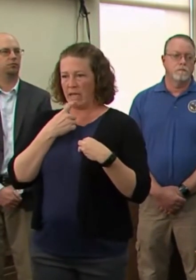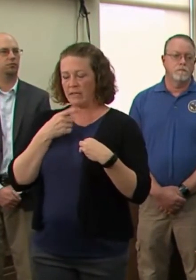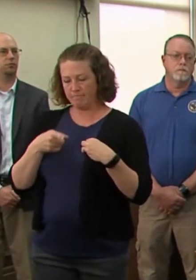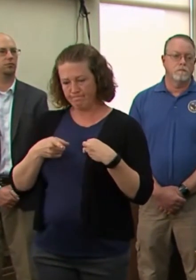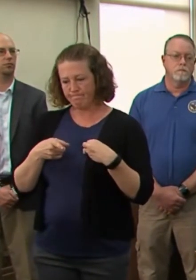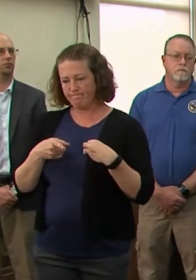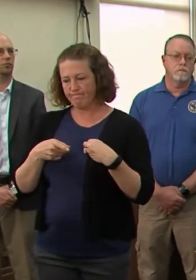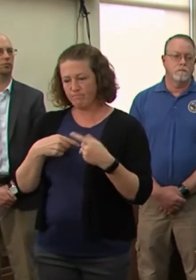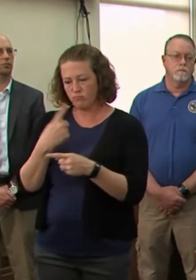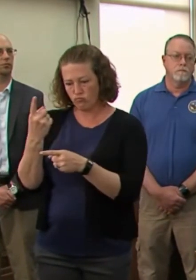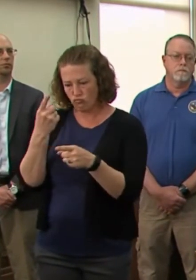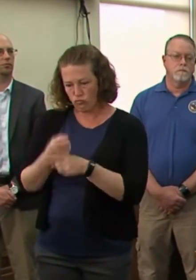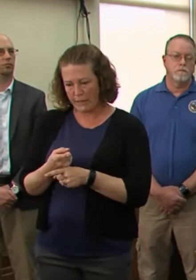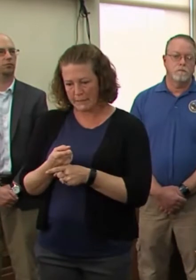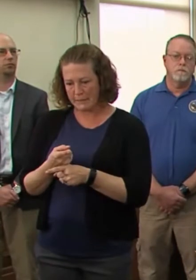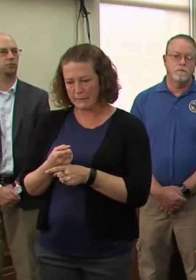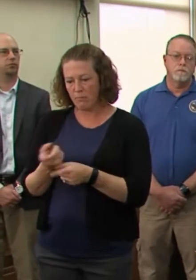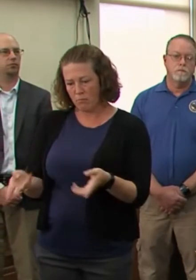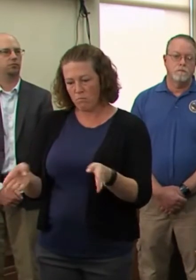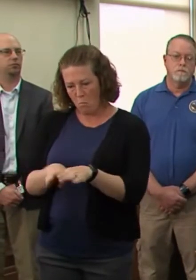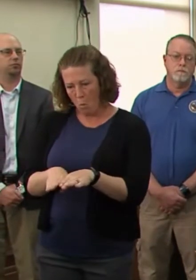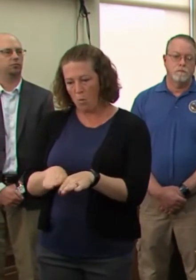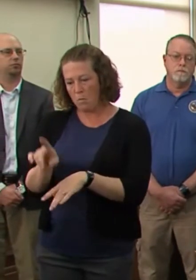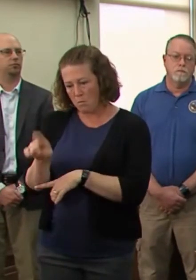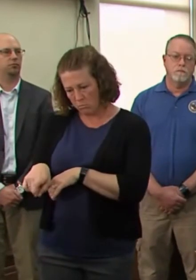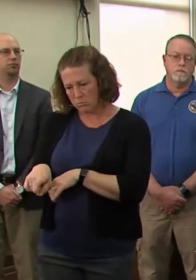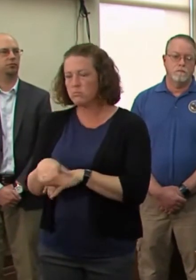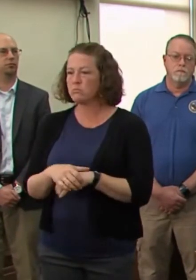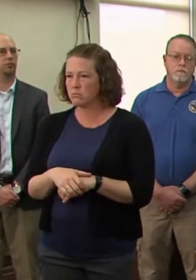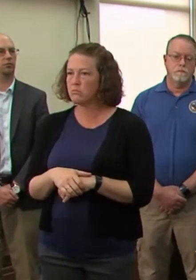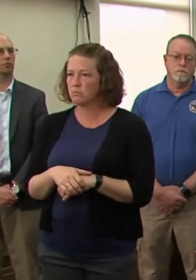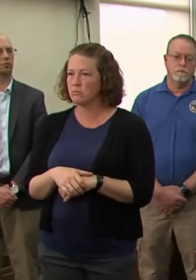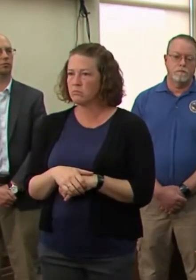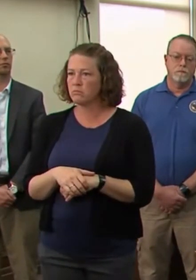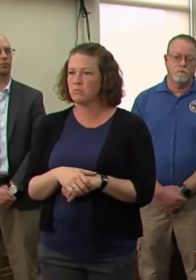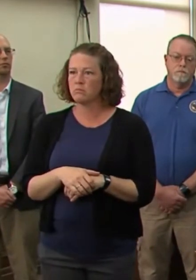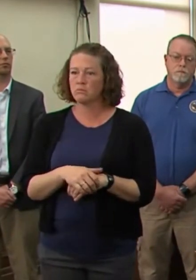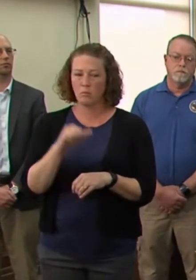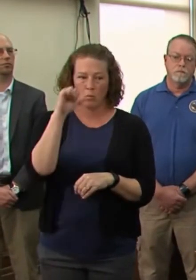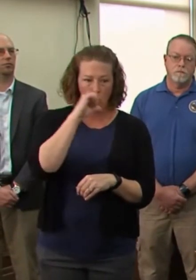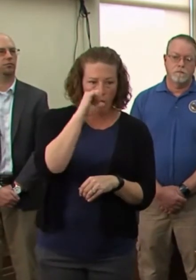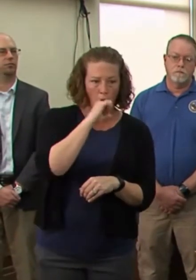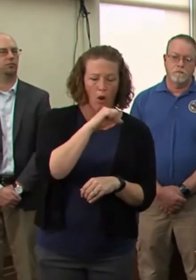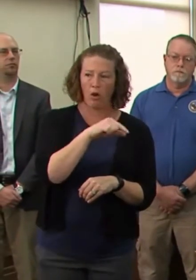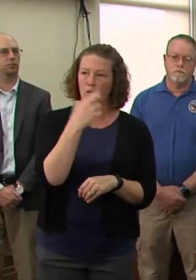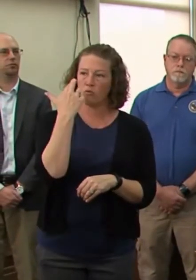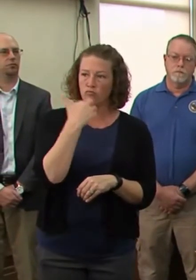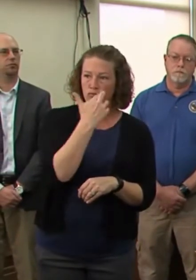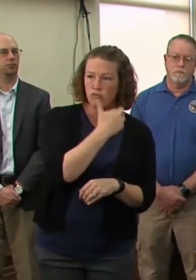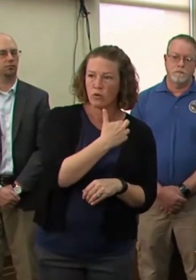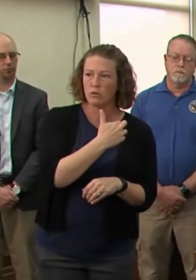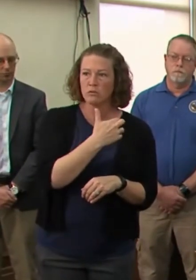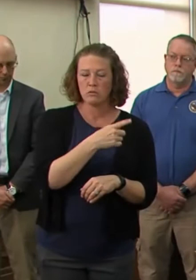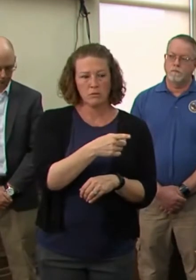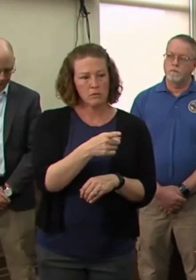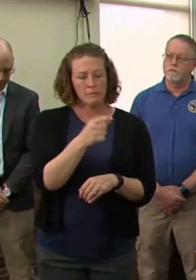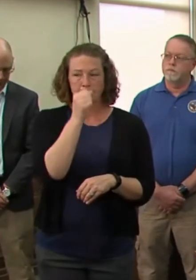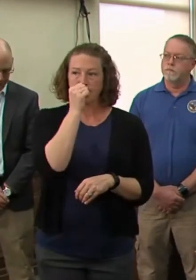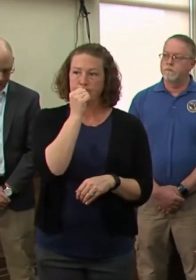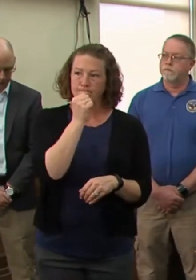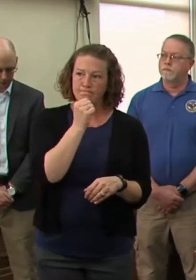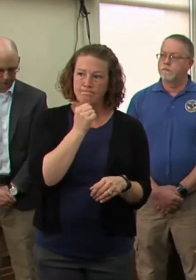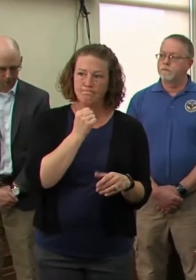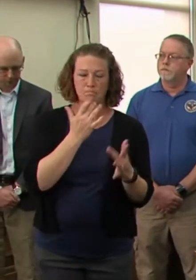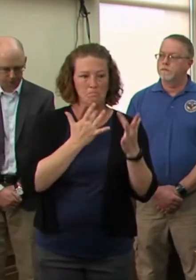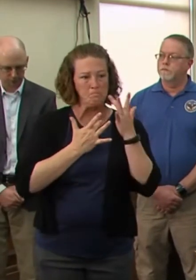it. Even though many of them would lose millions of dollars, the bar owners and restaurant owners. I know small business people suffer during this time period when